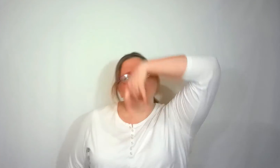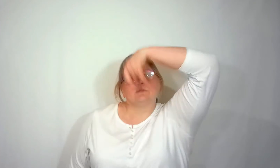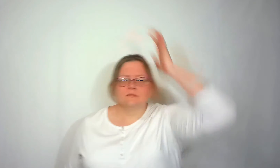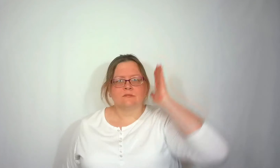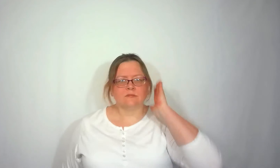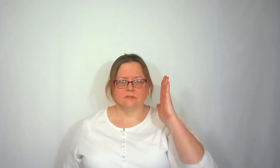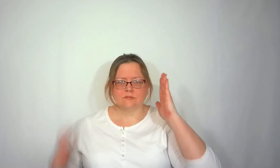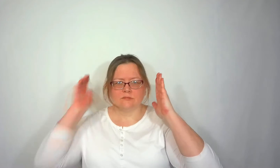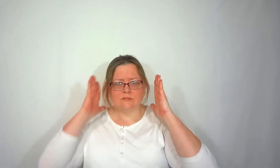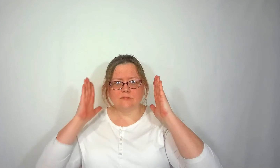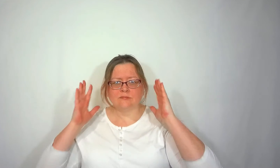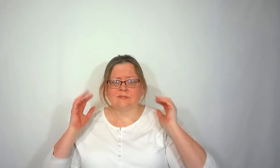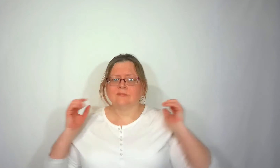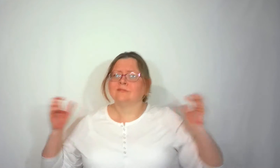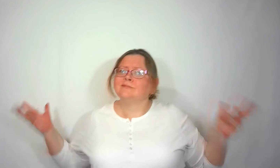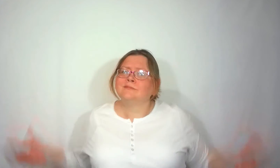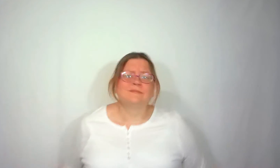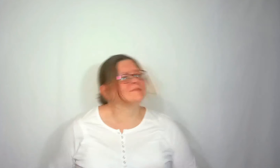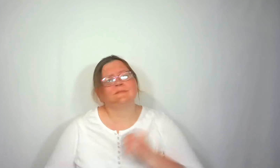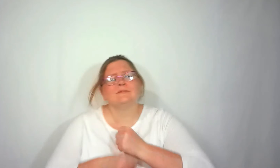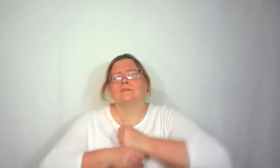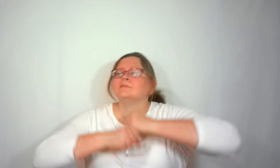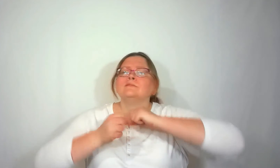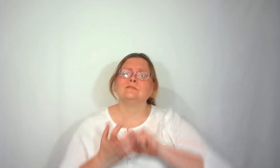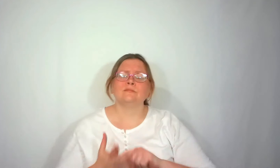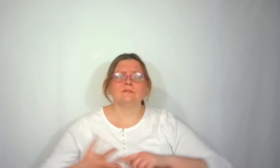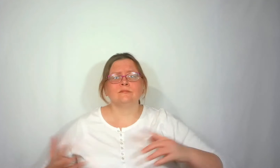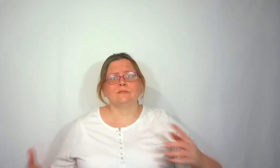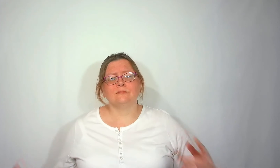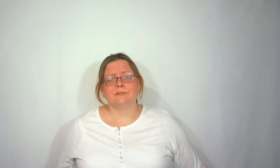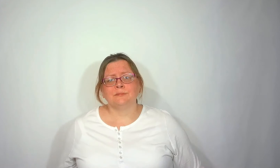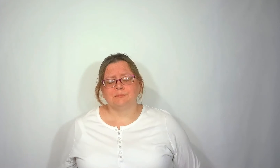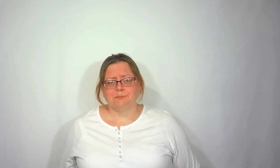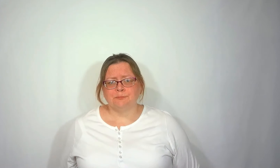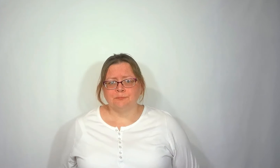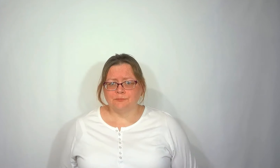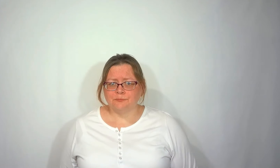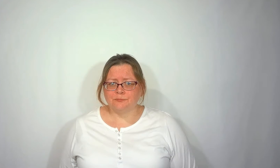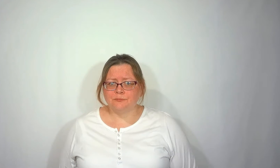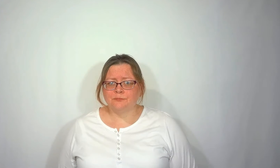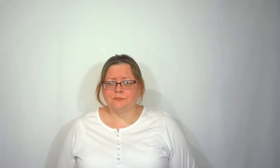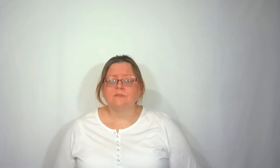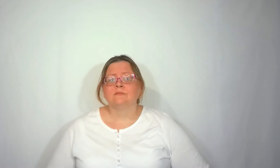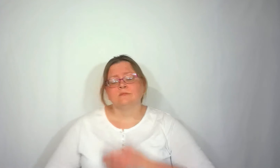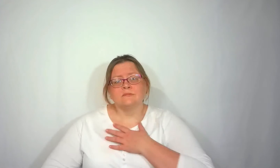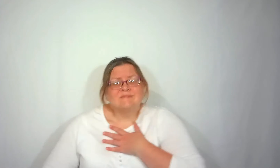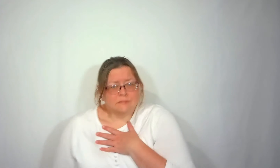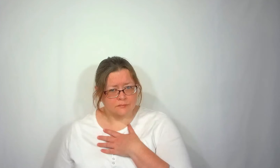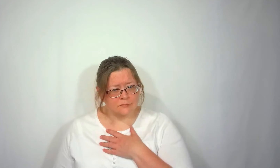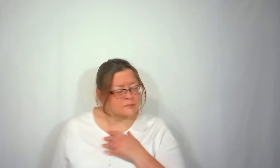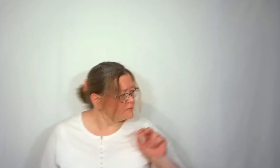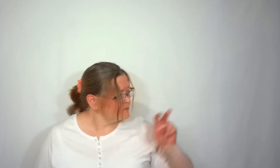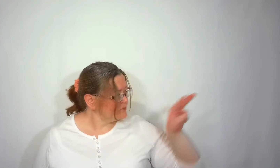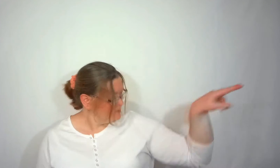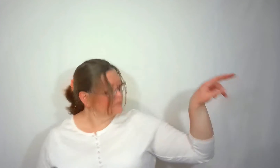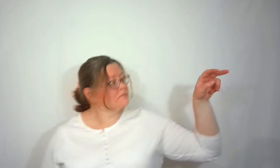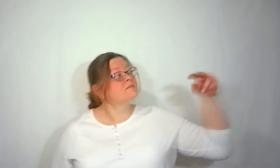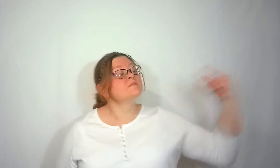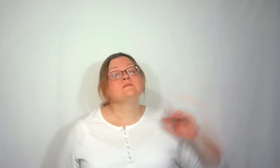living Can't believe There's something I don't wanna do When I feel my fears staring at